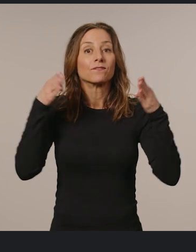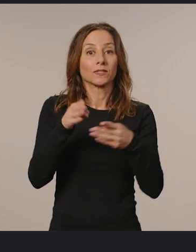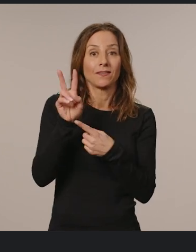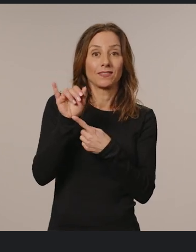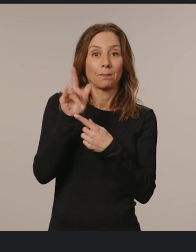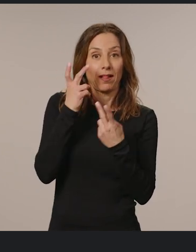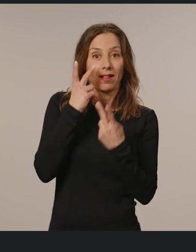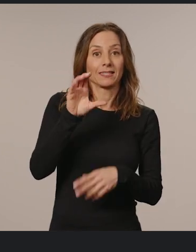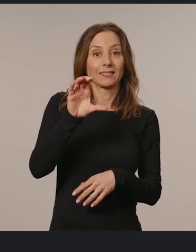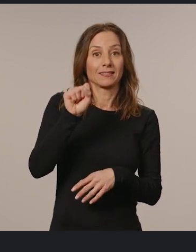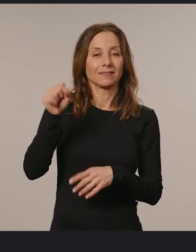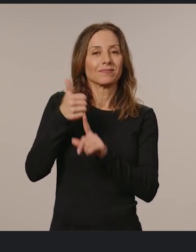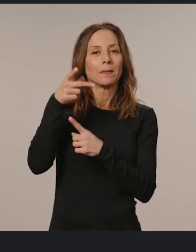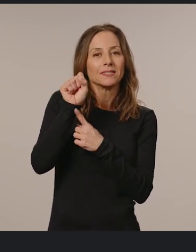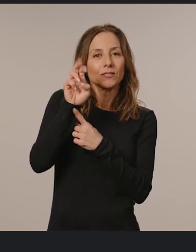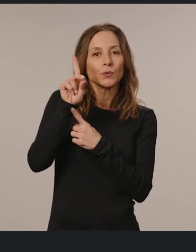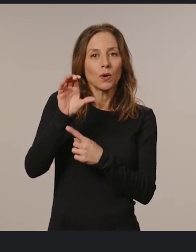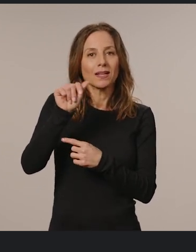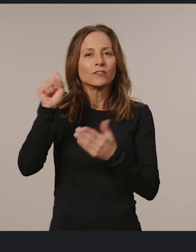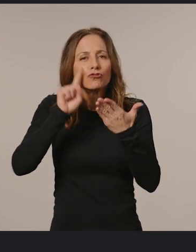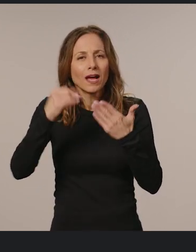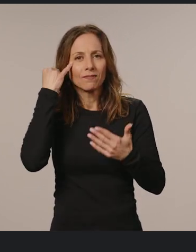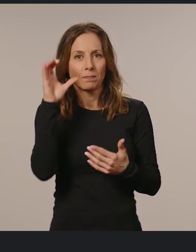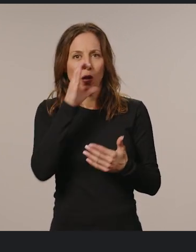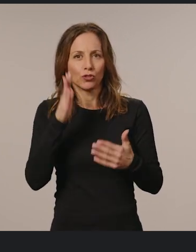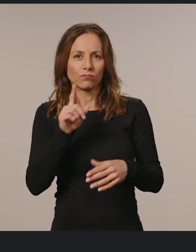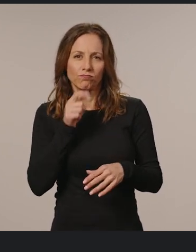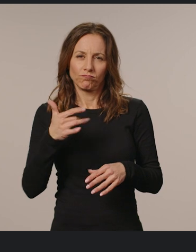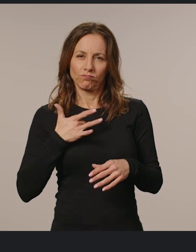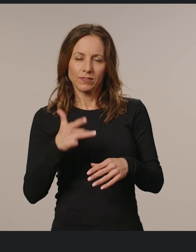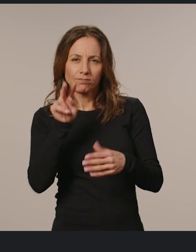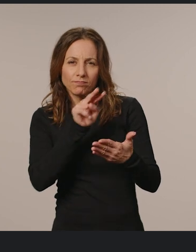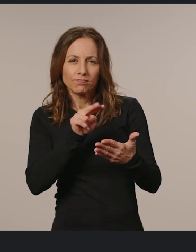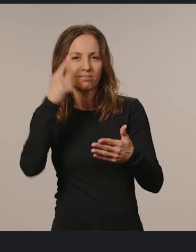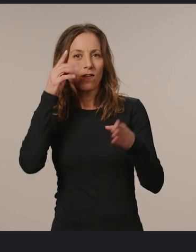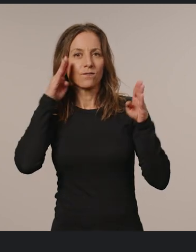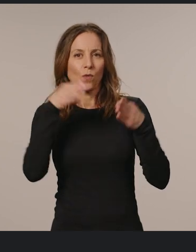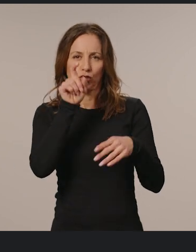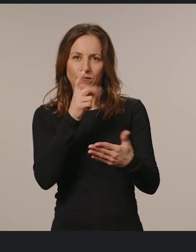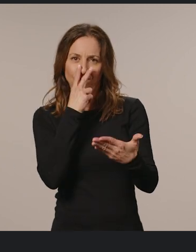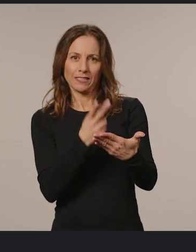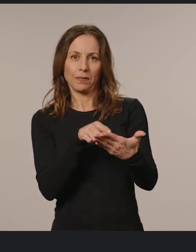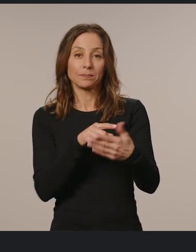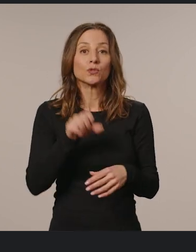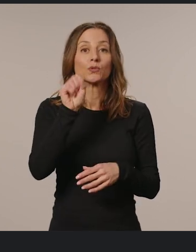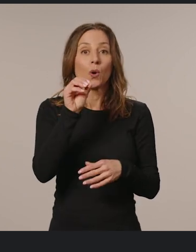FocusVisible is a CSS pseudo class to check if the browser holistically thinks that the focus should be visible. So when